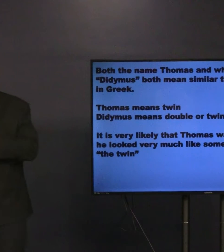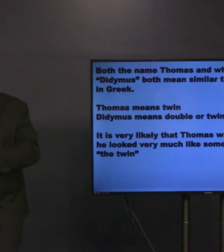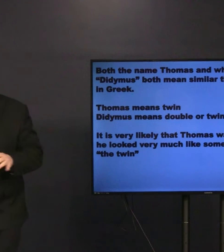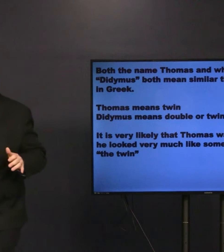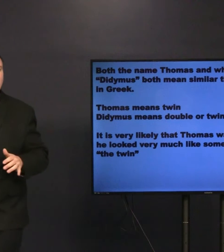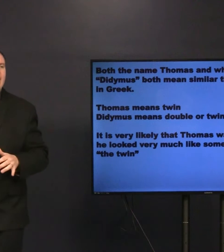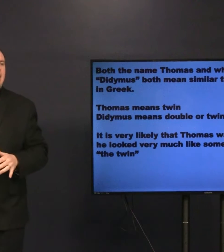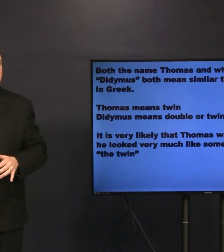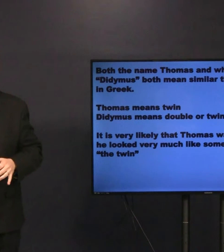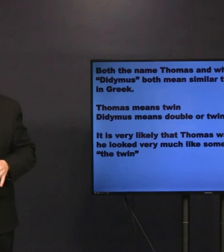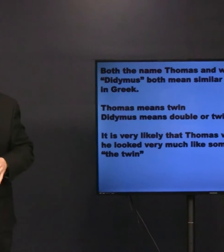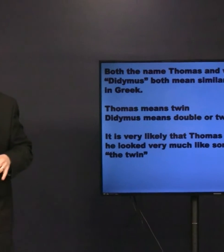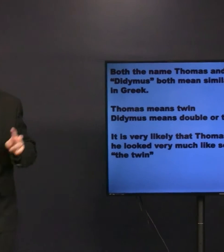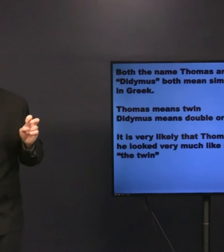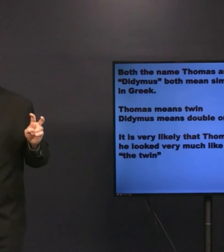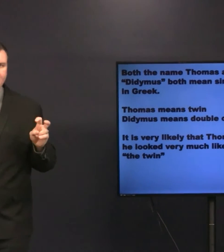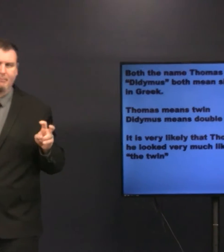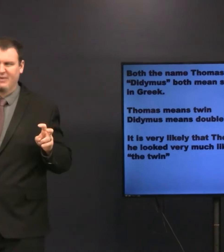it's almost like a nickname.